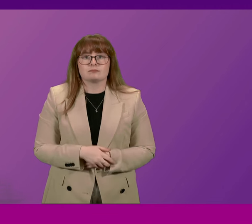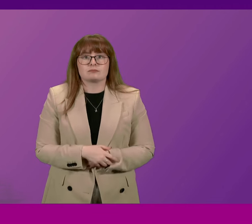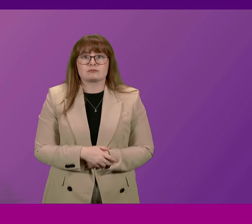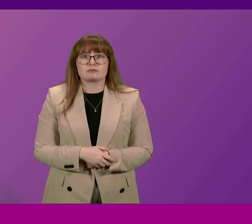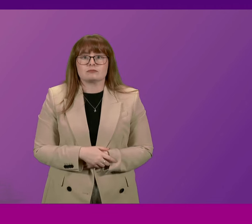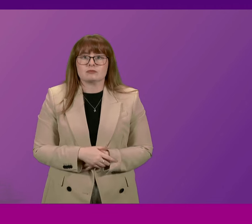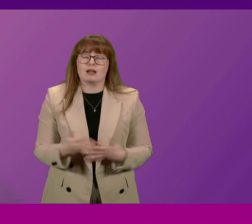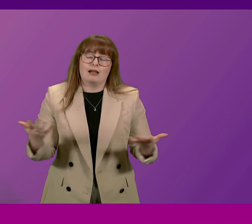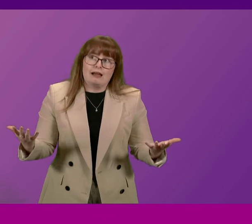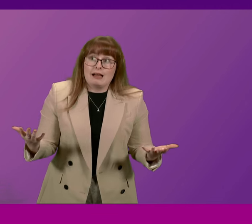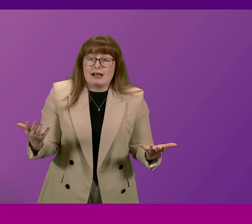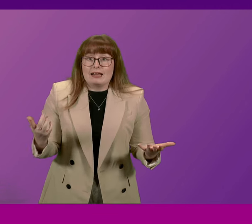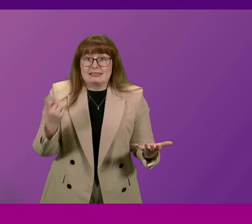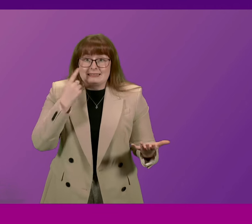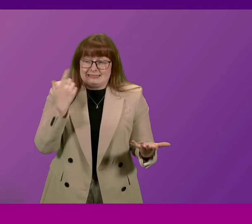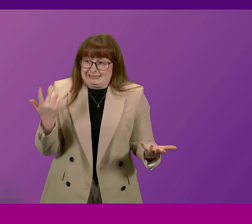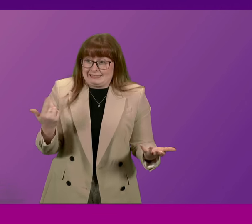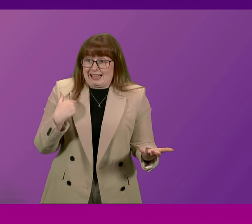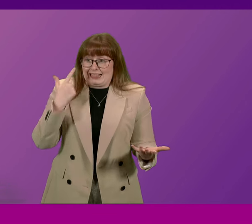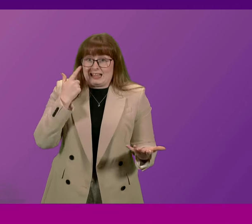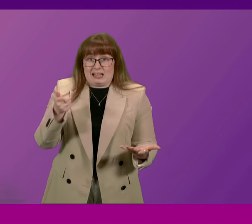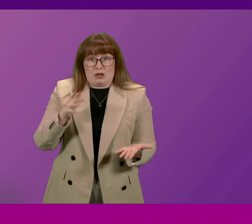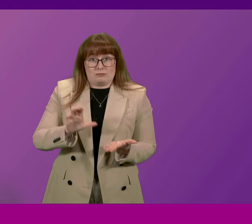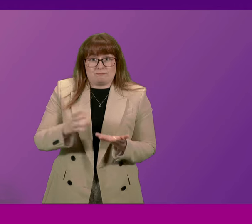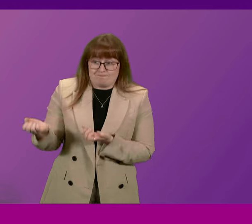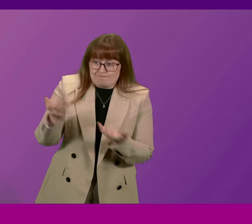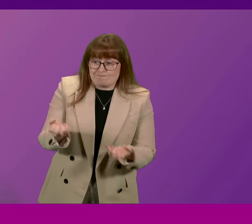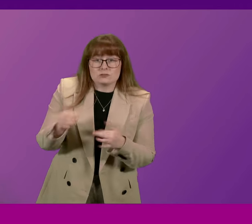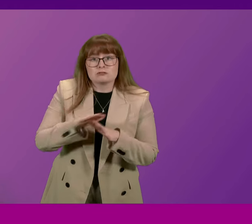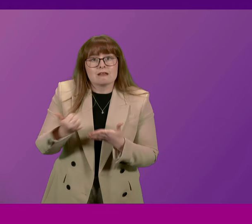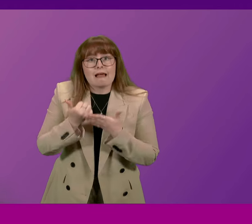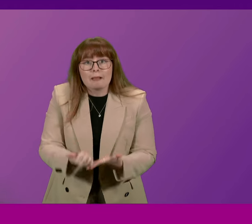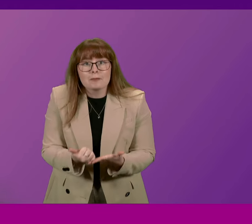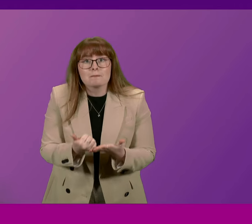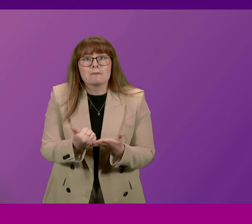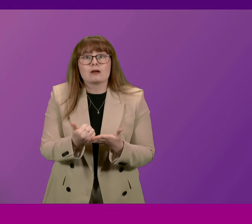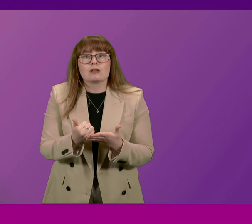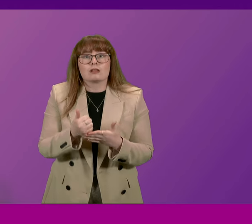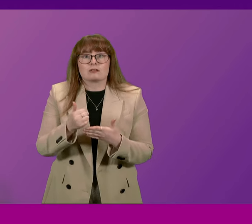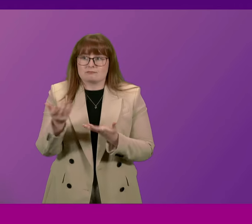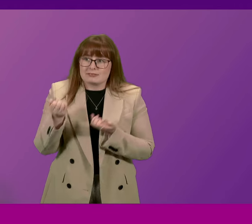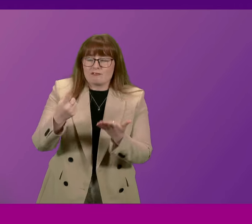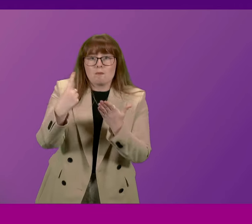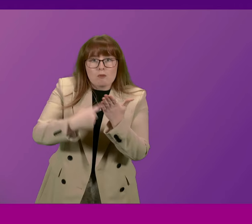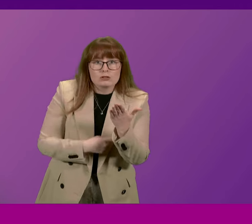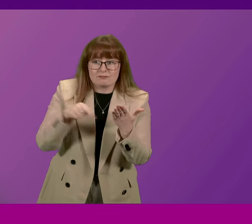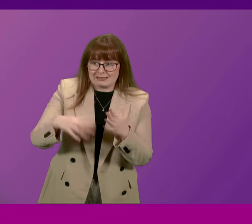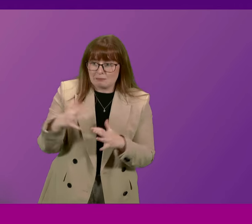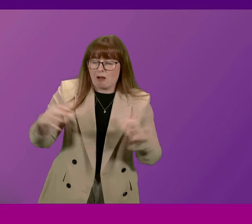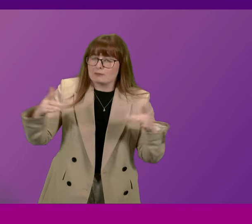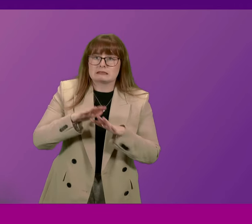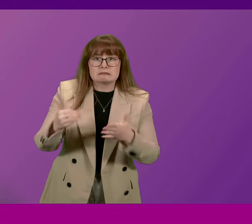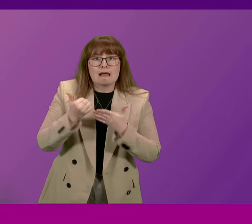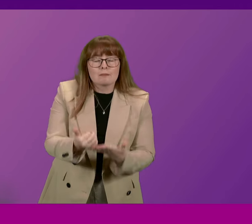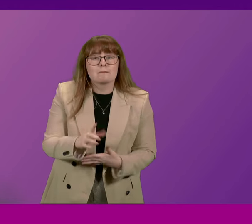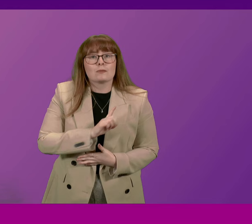You see, that's what I think these kind of contributions don't help, the reasoned deliberation of policy within this Parliament, because,